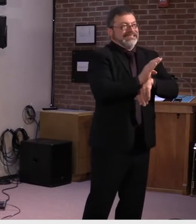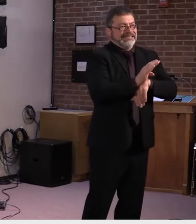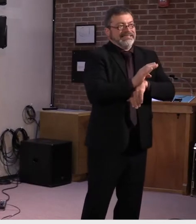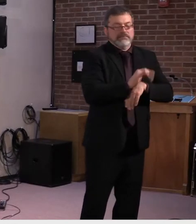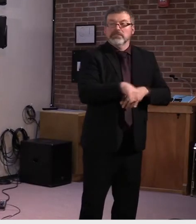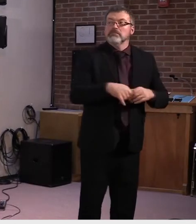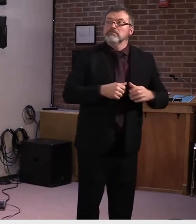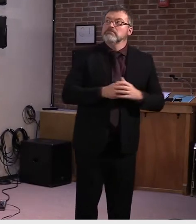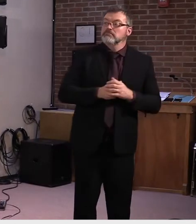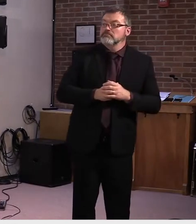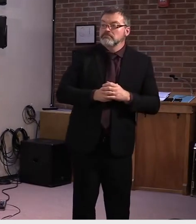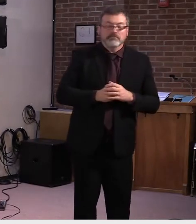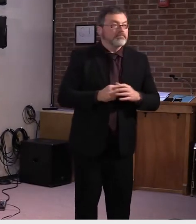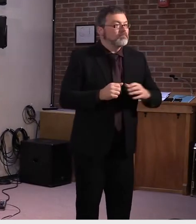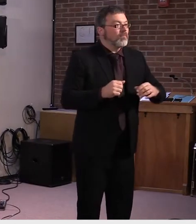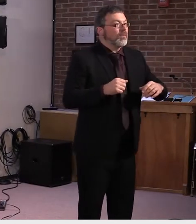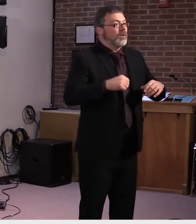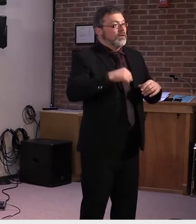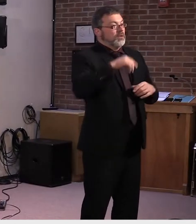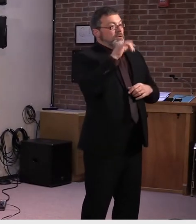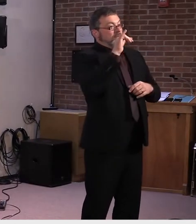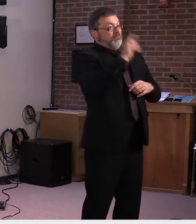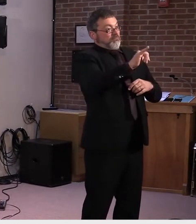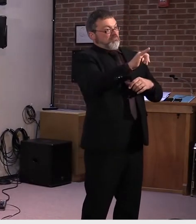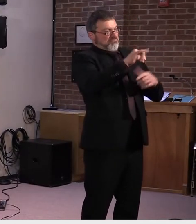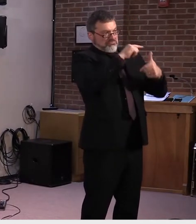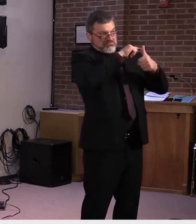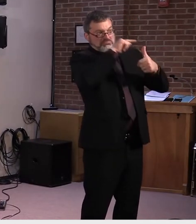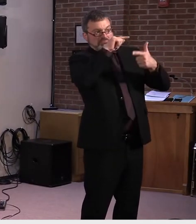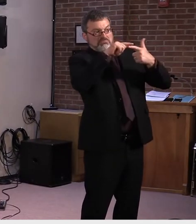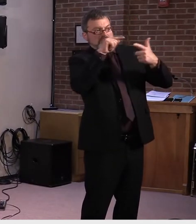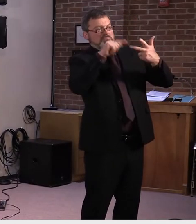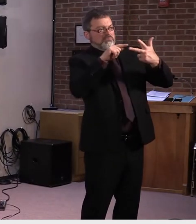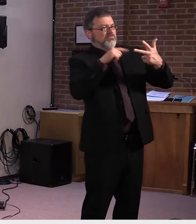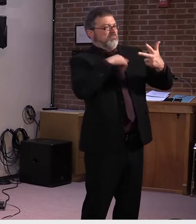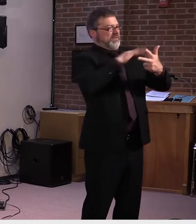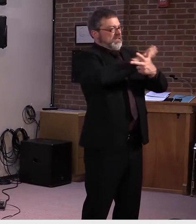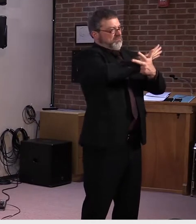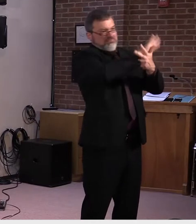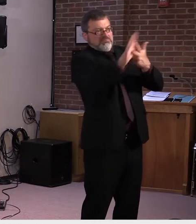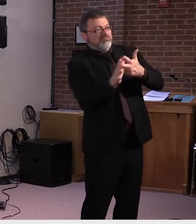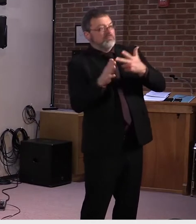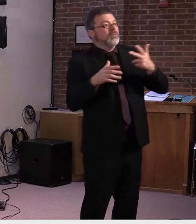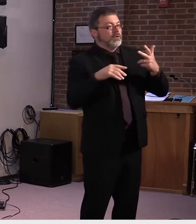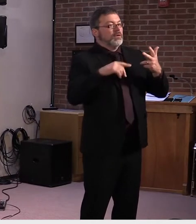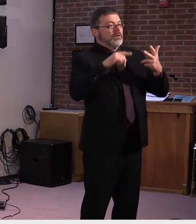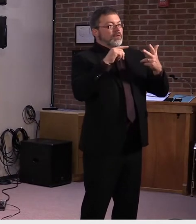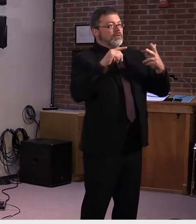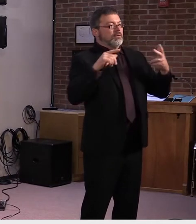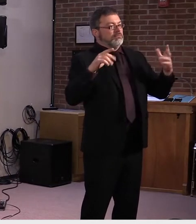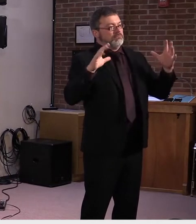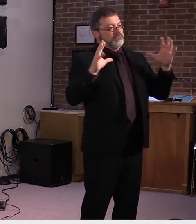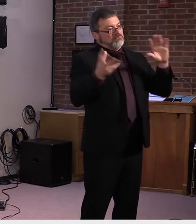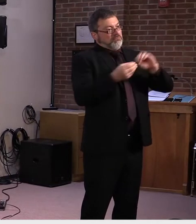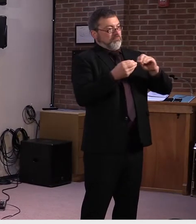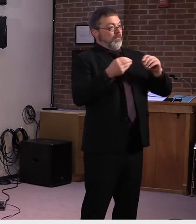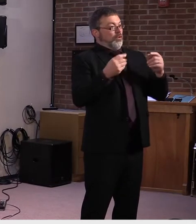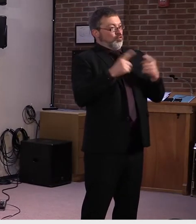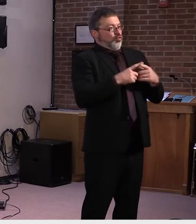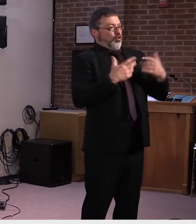believe these administrative changes will add to the long-term capacity of the existing system of care.